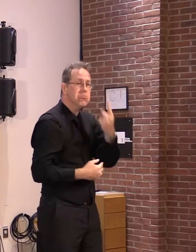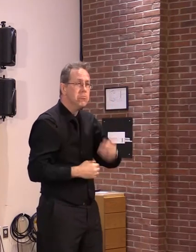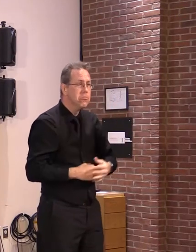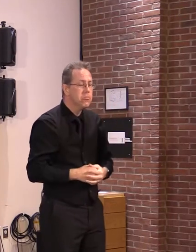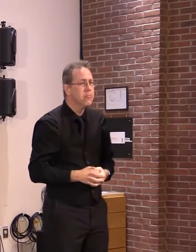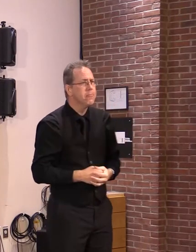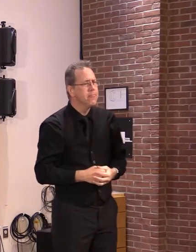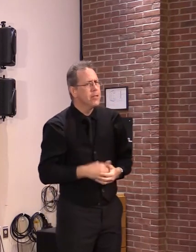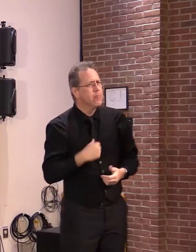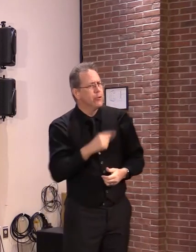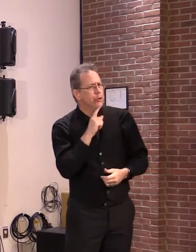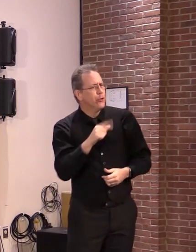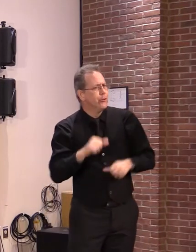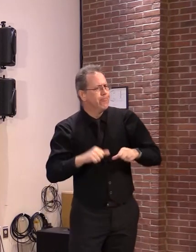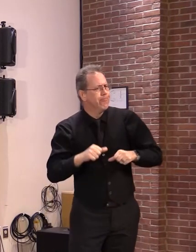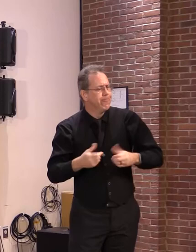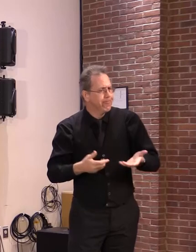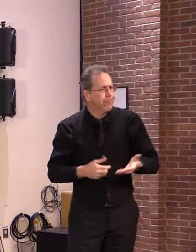Okay. Thanks.